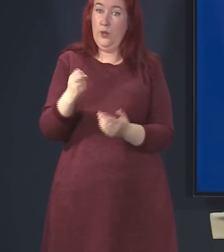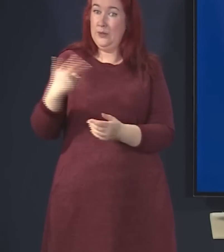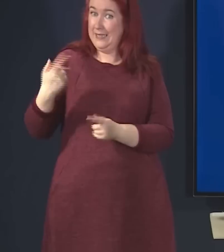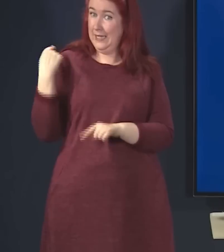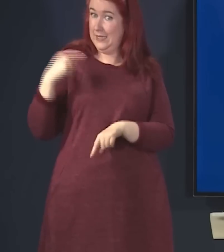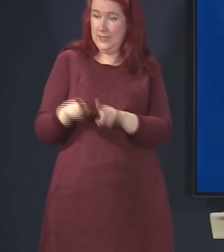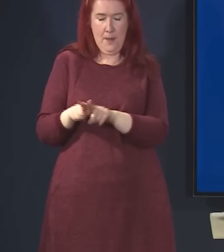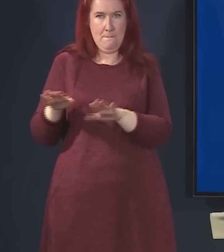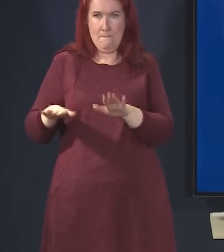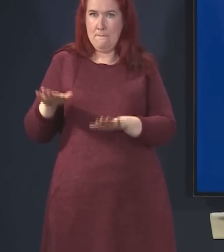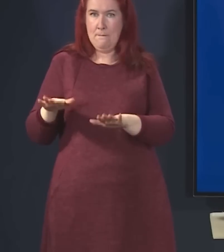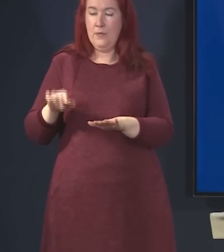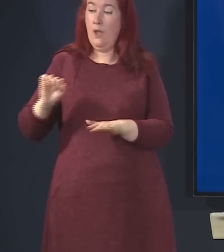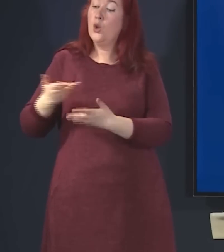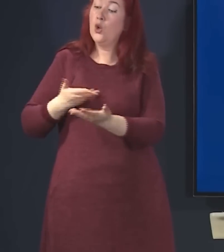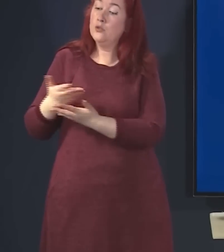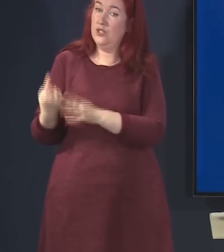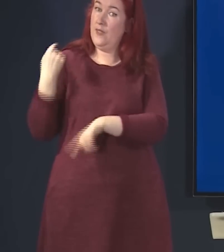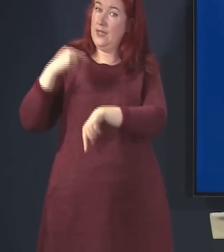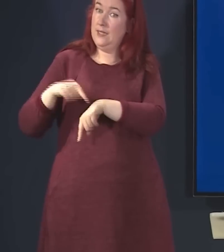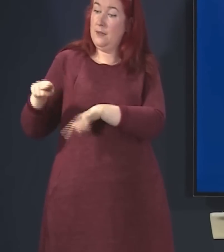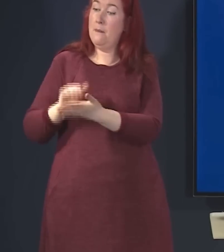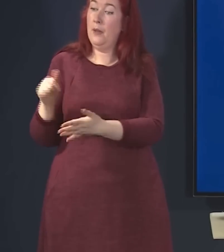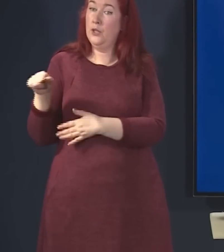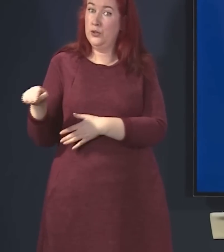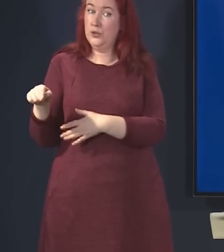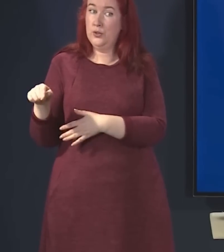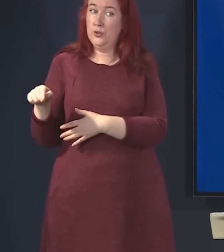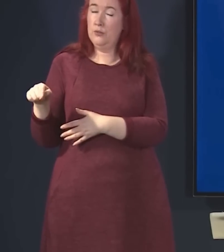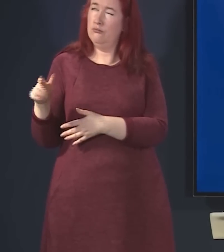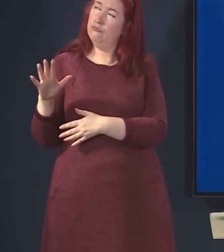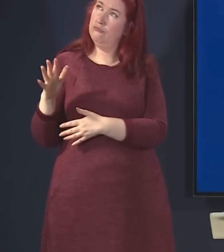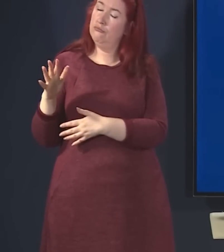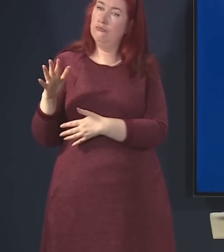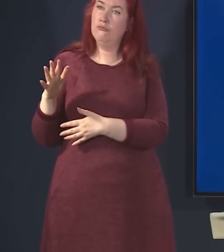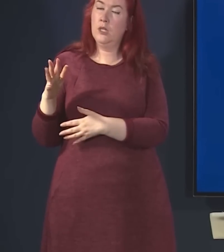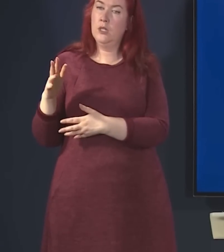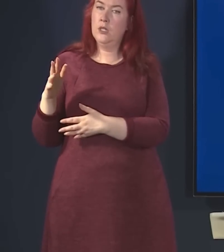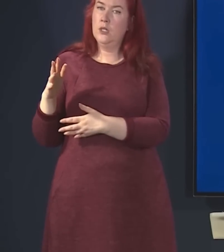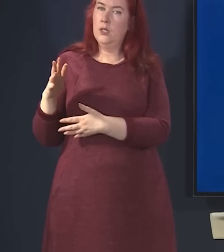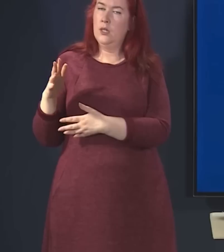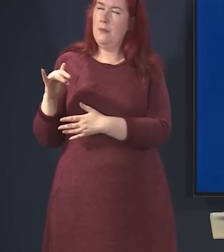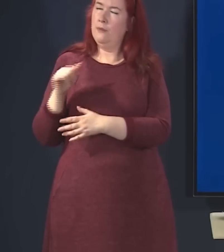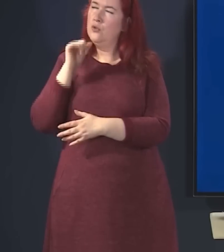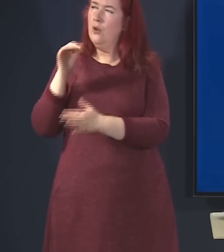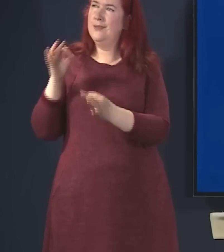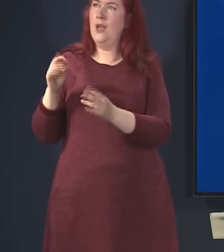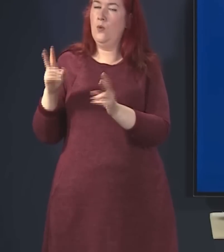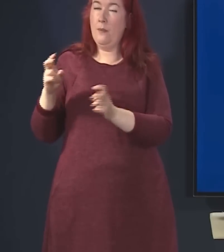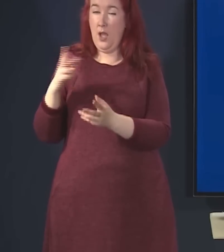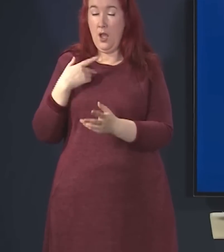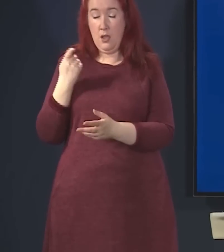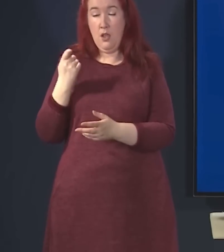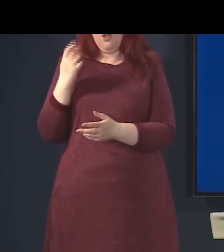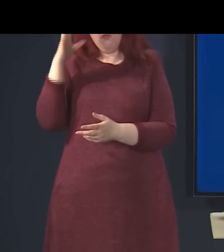the consultation that they published then, and this is, won't perhaps be a precise quote, but this is an almost